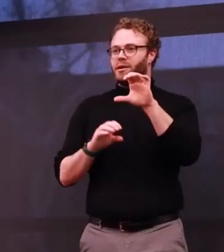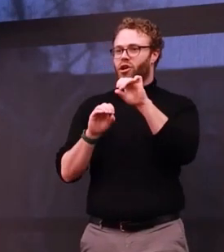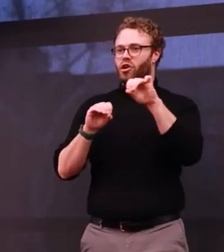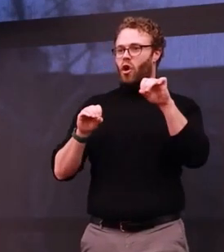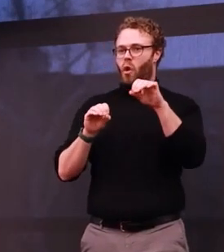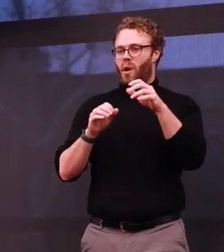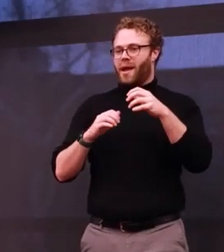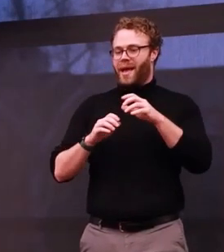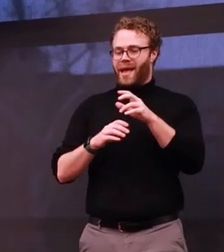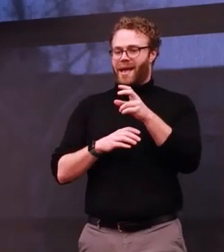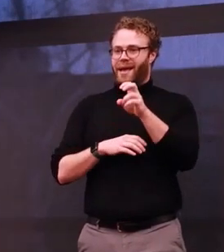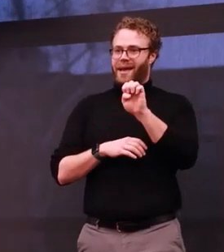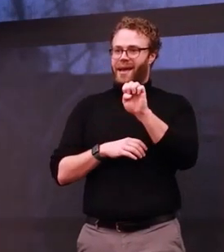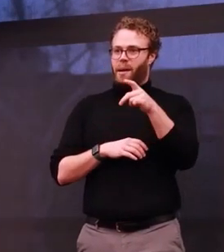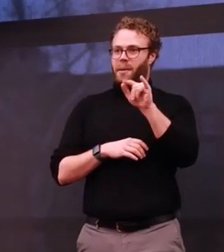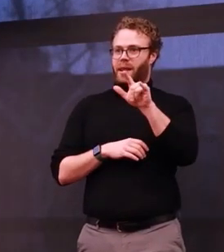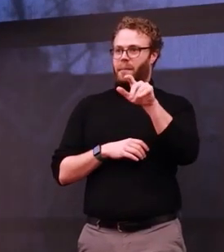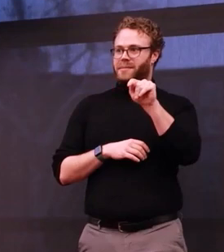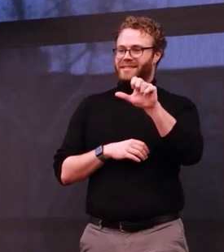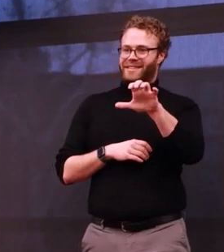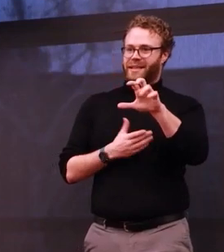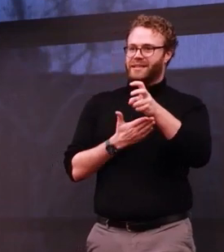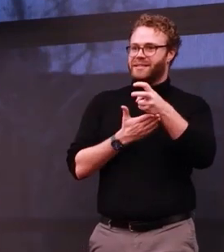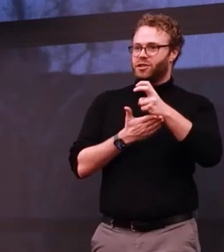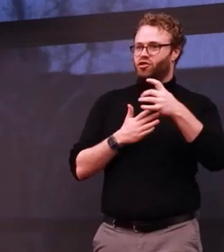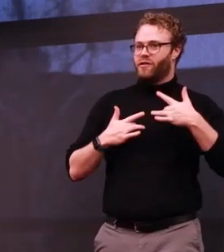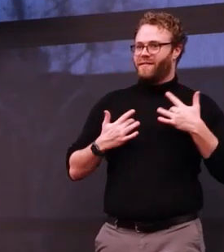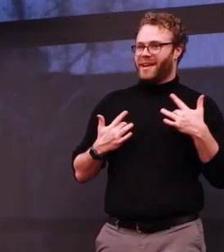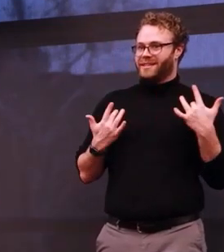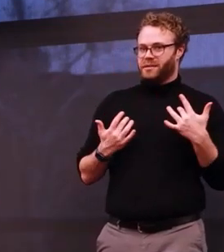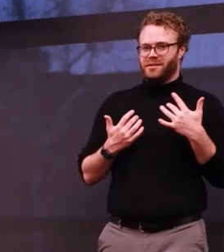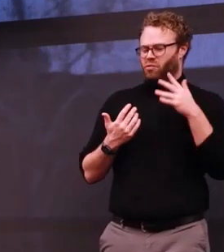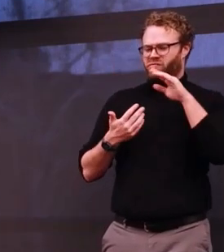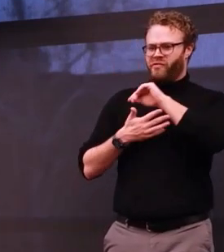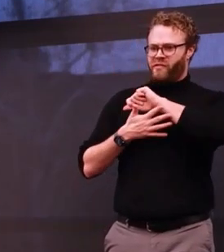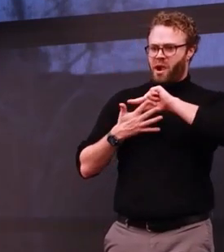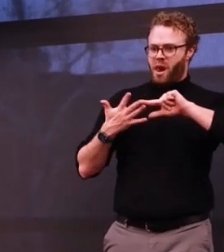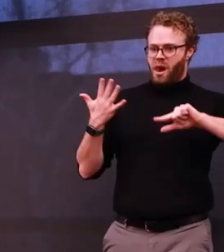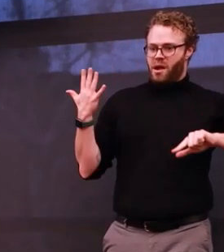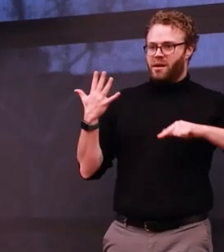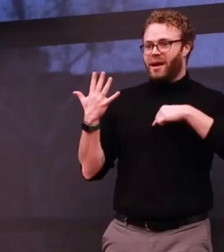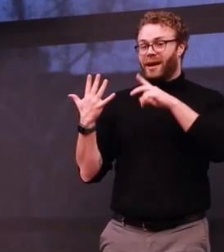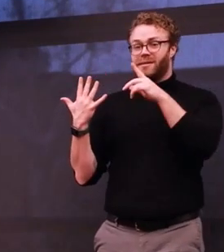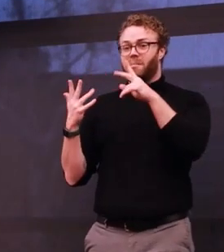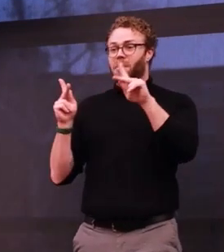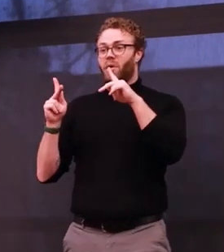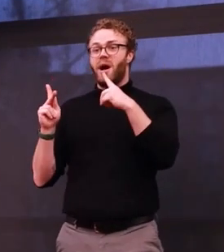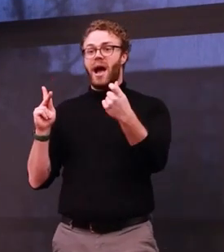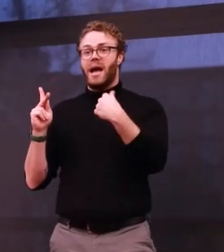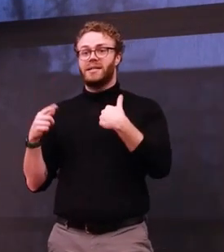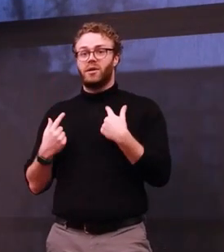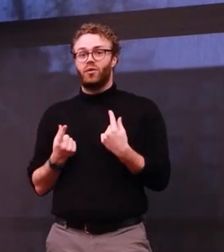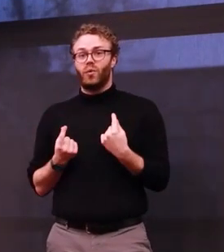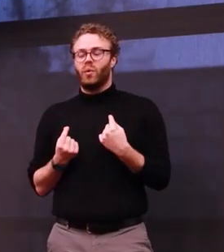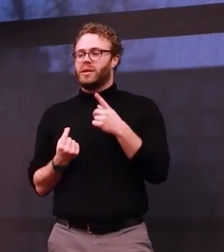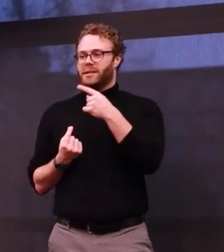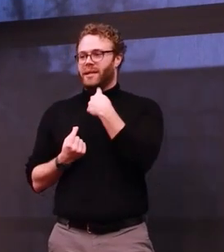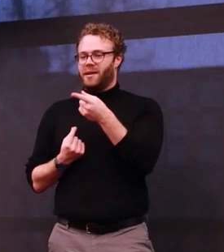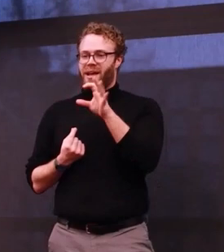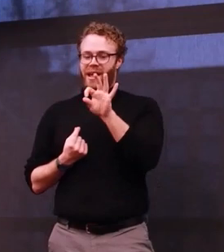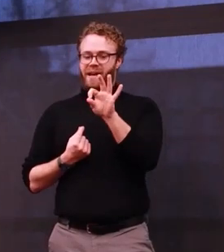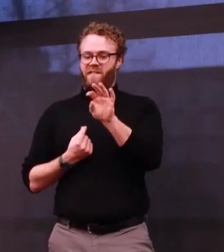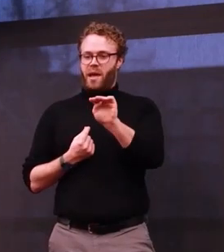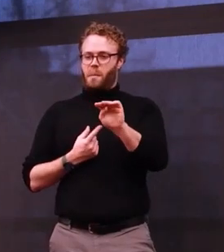explain when people ask me how I'm doing, I just tell them that I have FND, or Functional Neurological